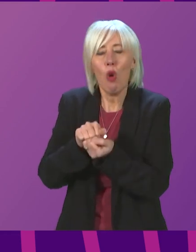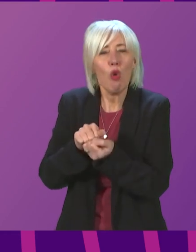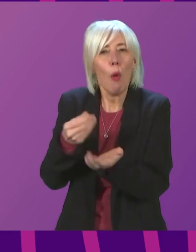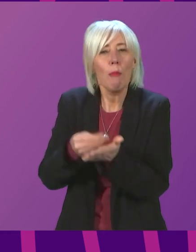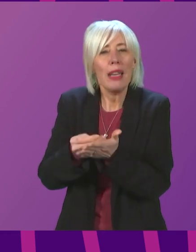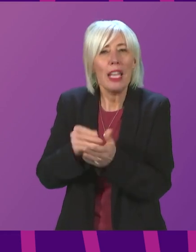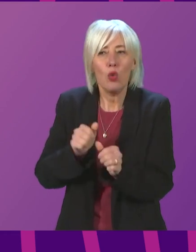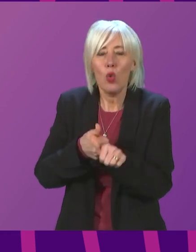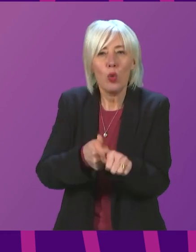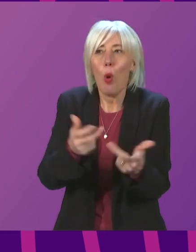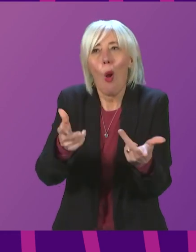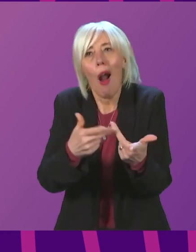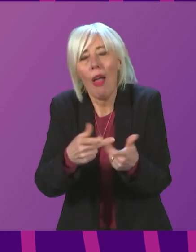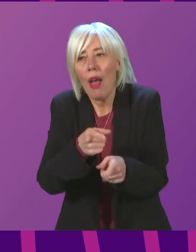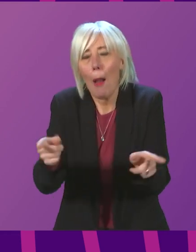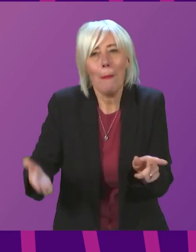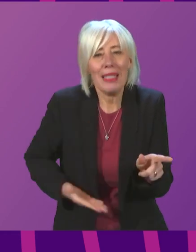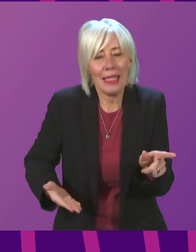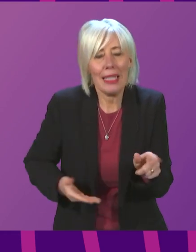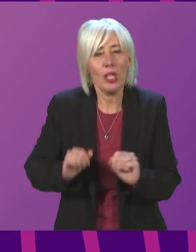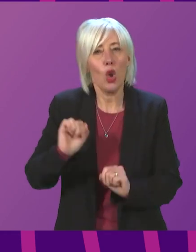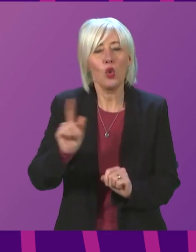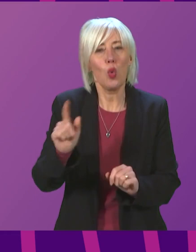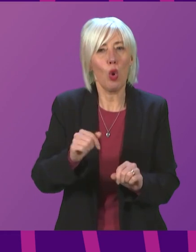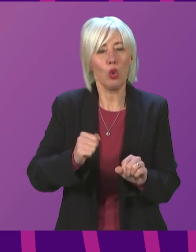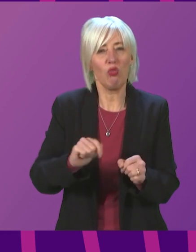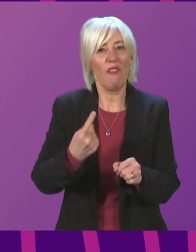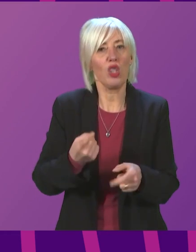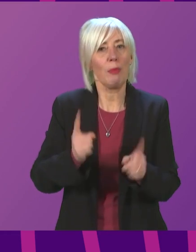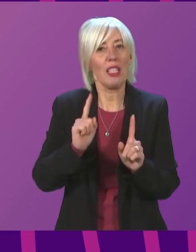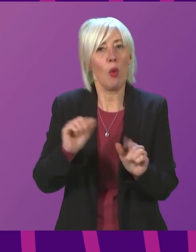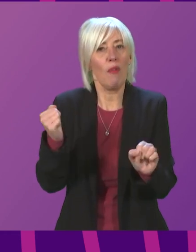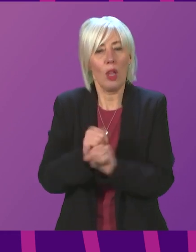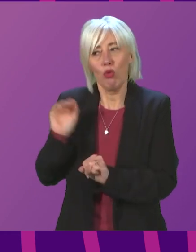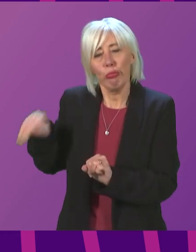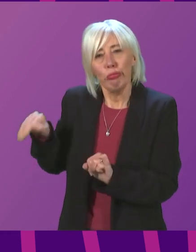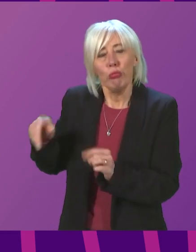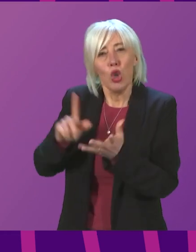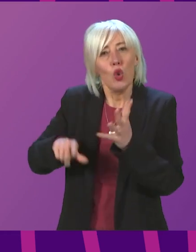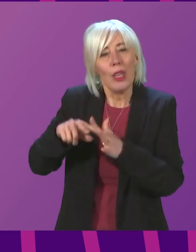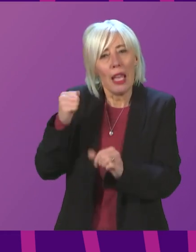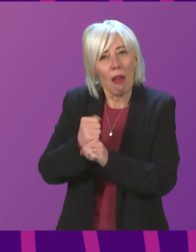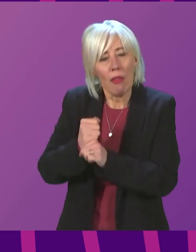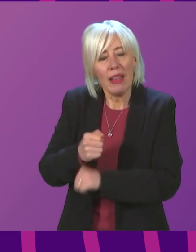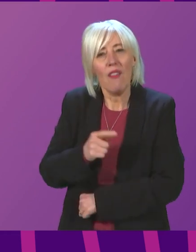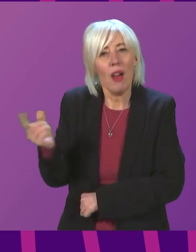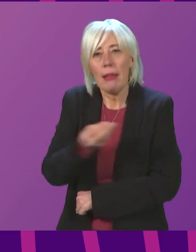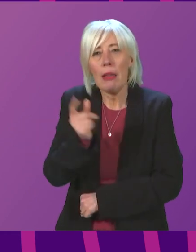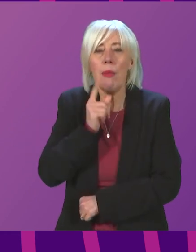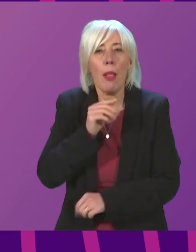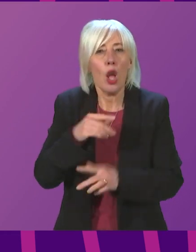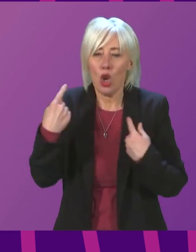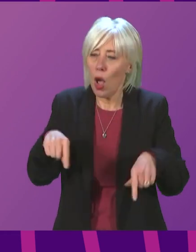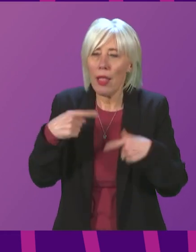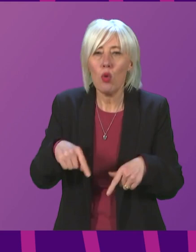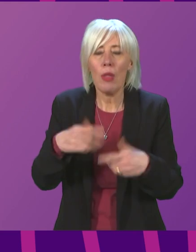other businesses, what representation has the First Minister made to the UK Government to provide funding for those currently not eligible for financial support?